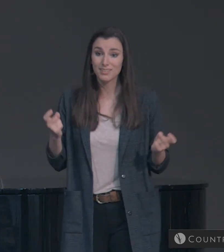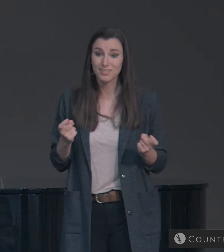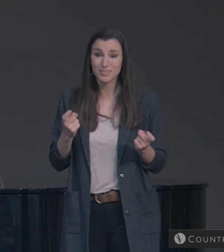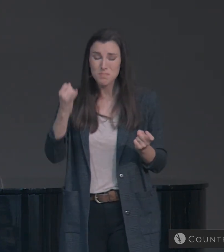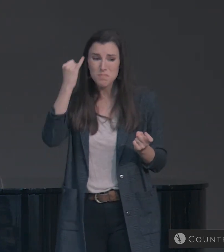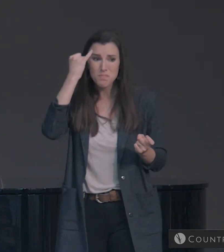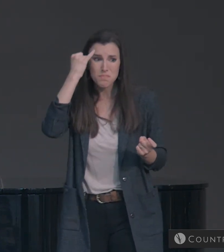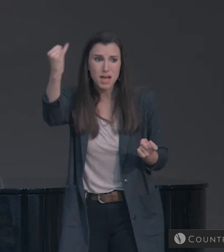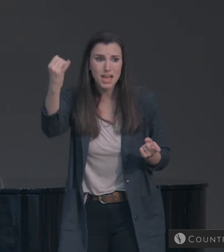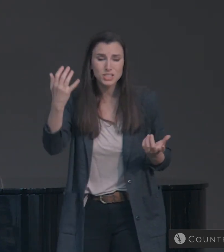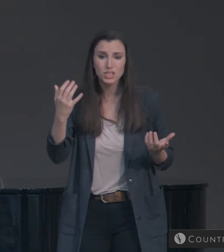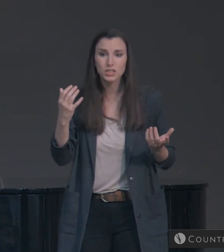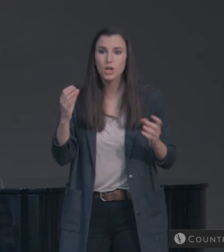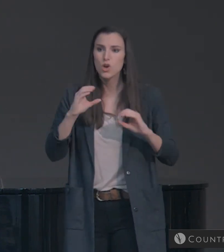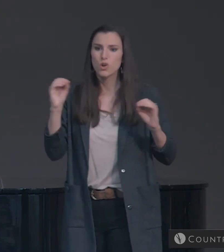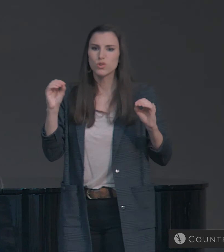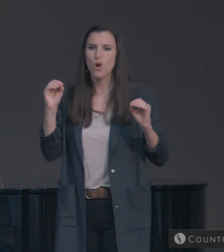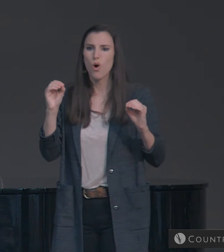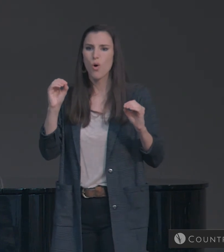There will be no curse effects.